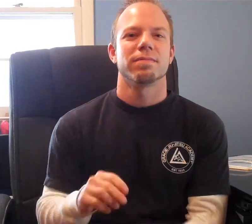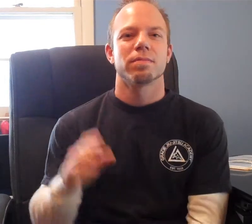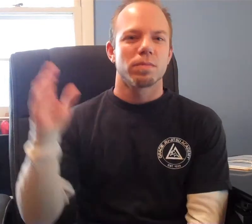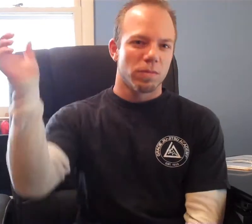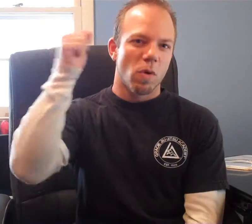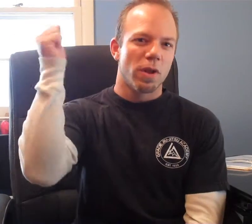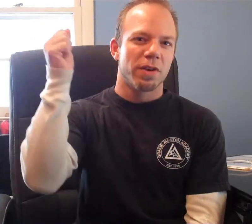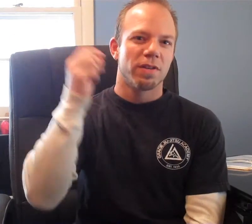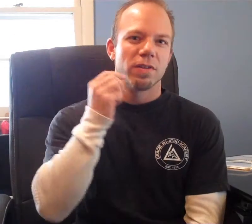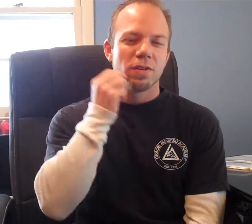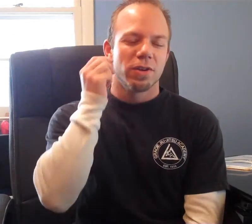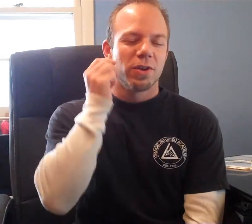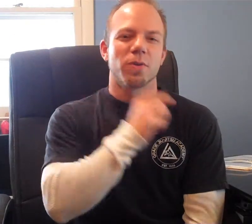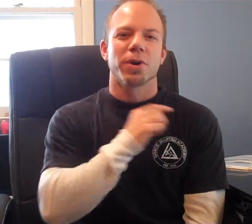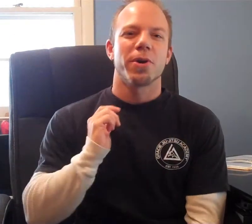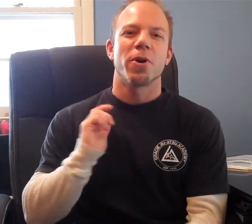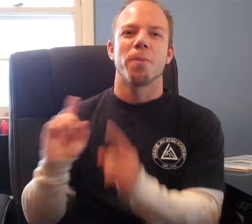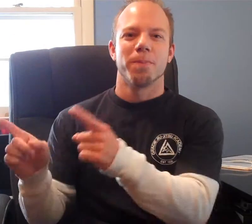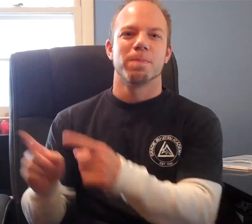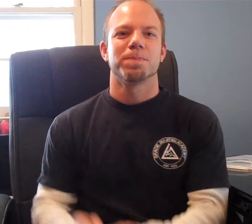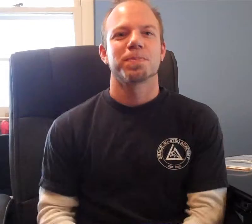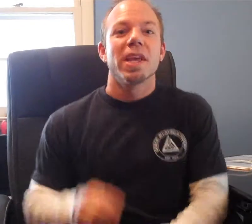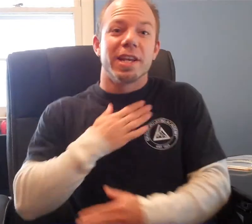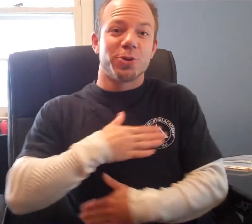Hold on. We're going home. Enjoy.